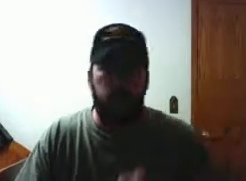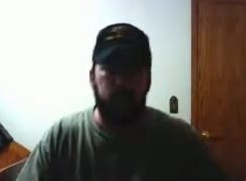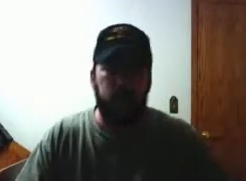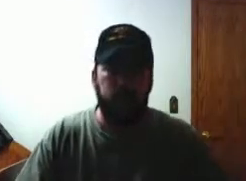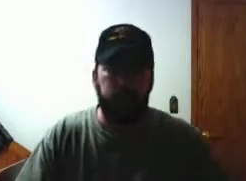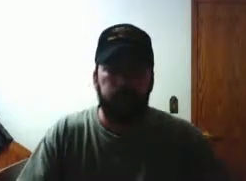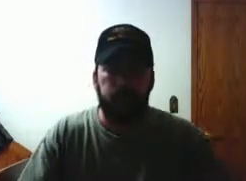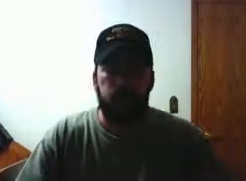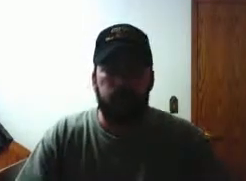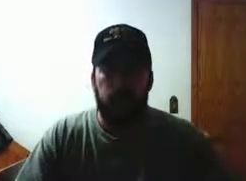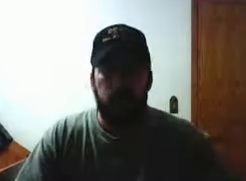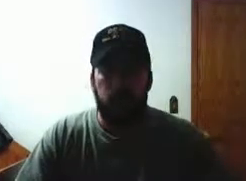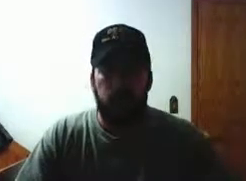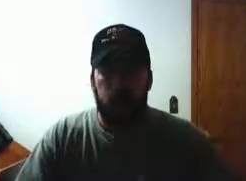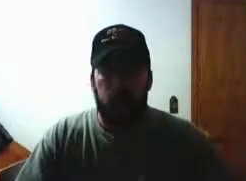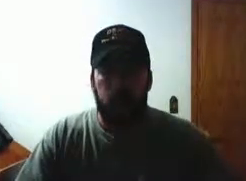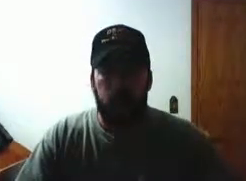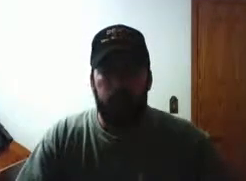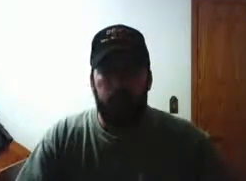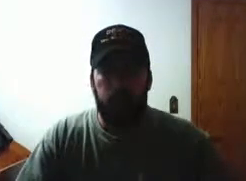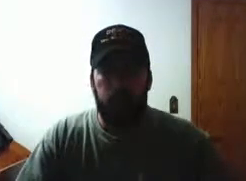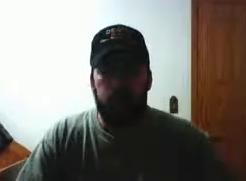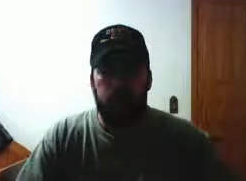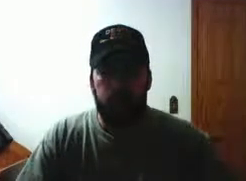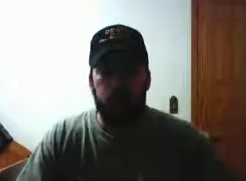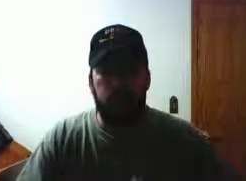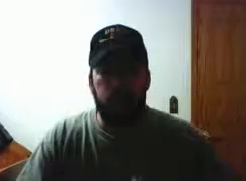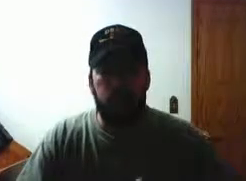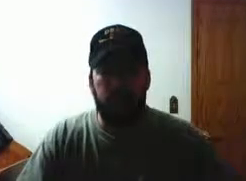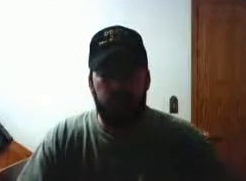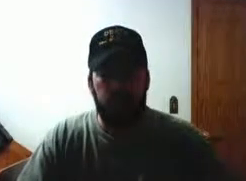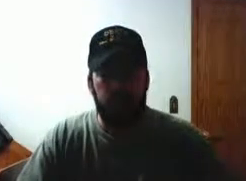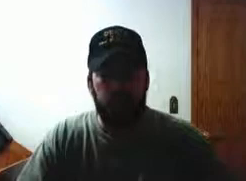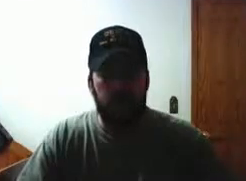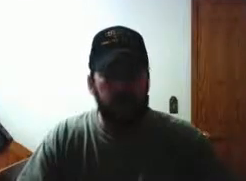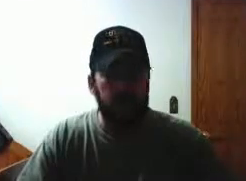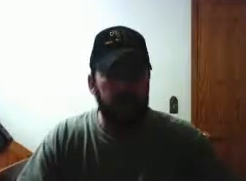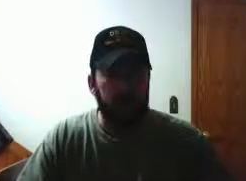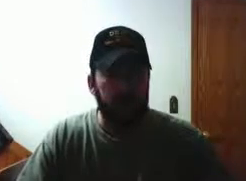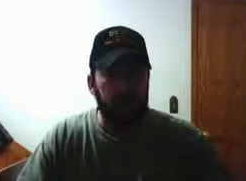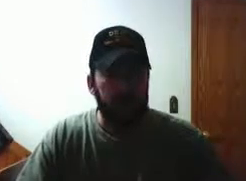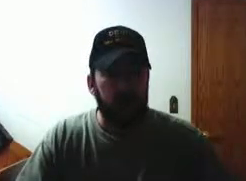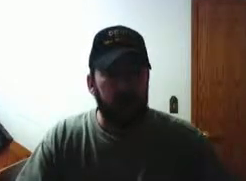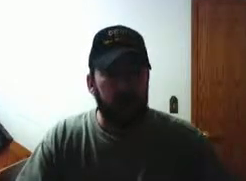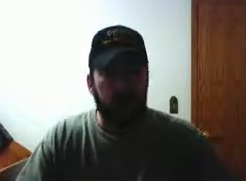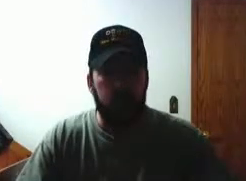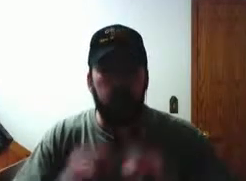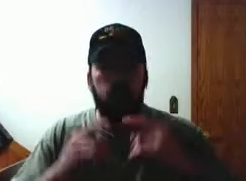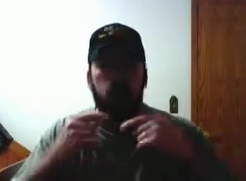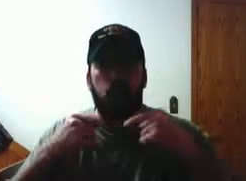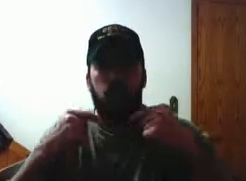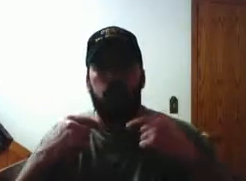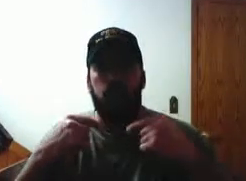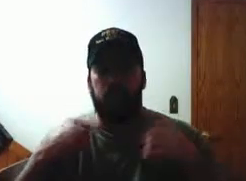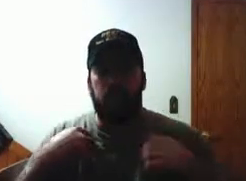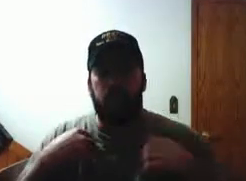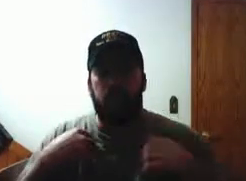and that's one of the reasons i make these videos because you're more important than i am